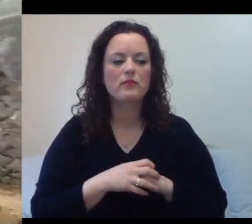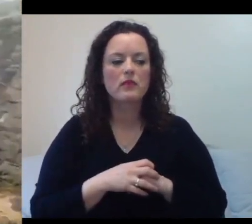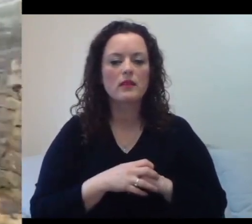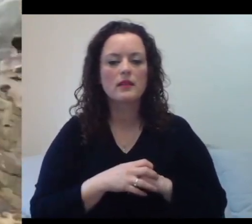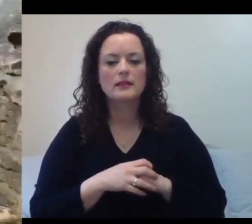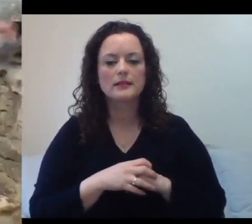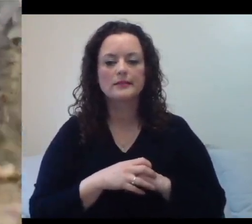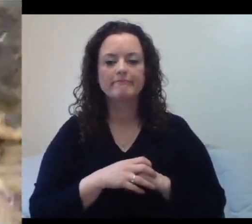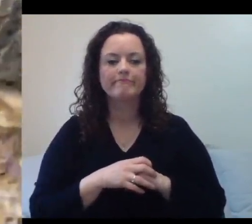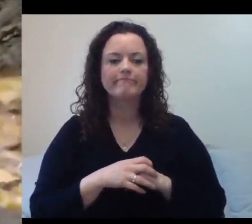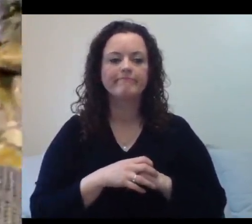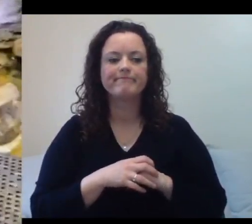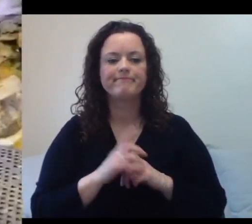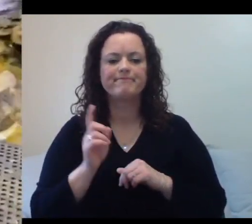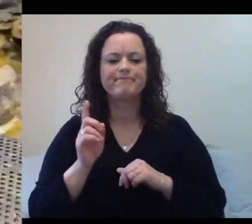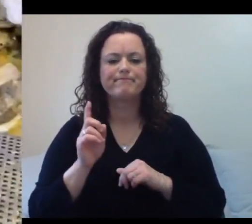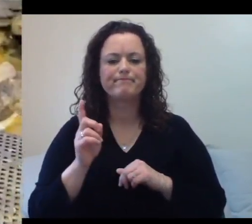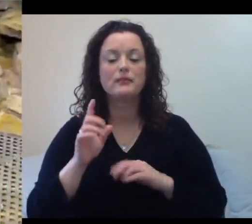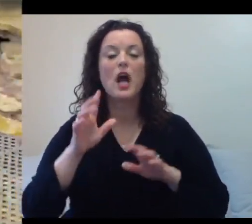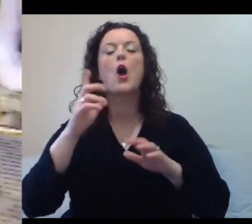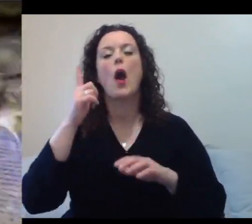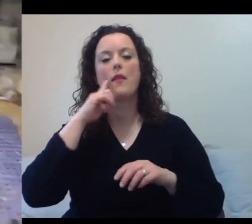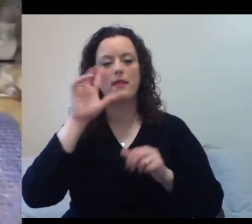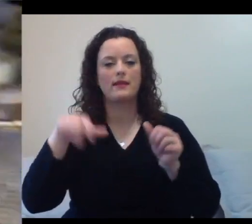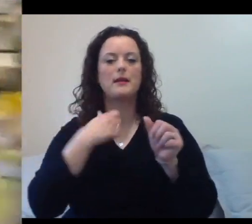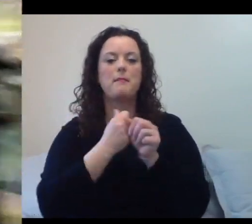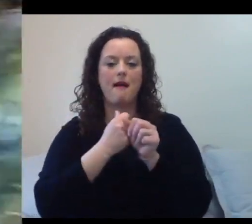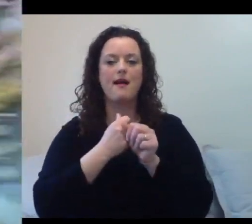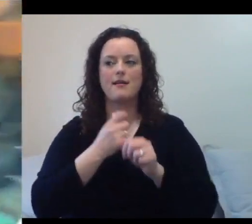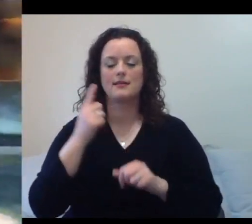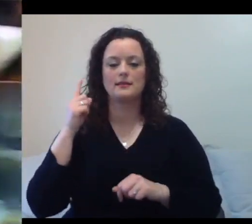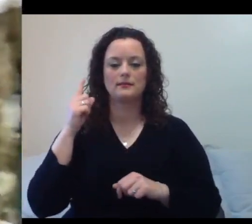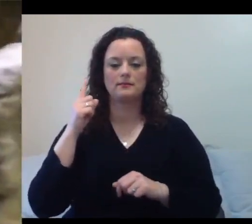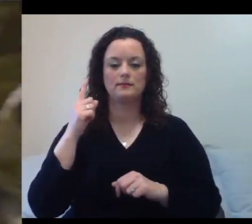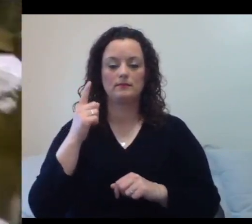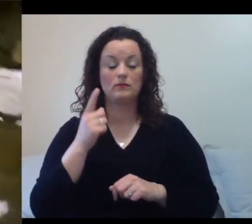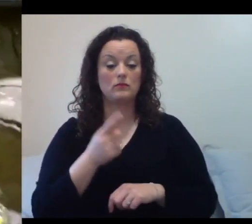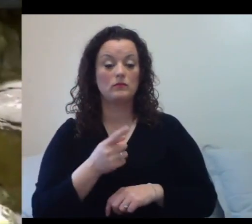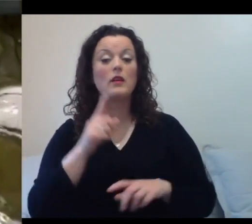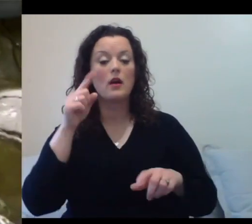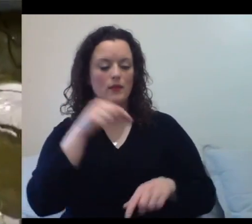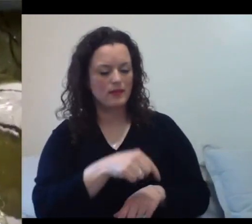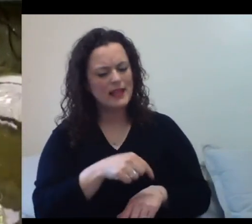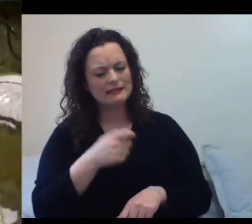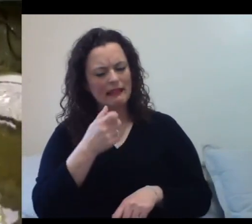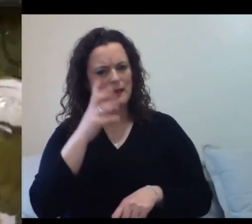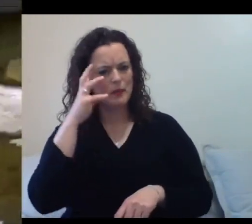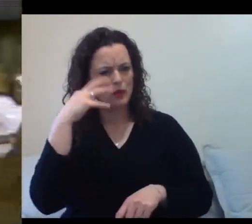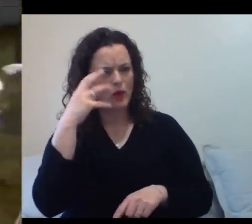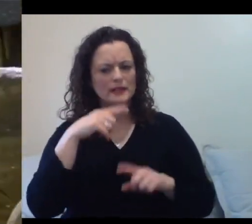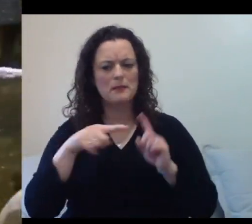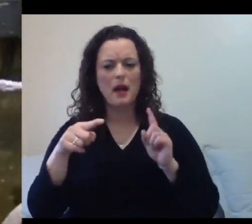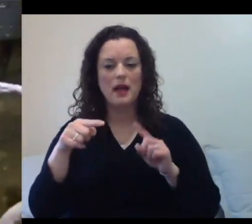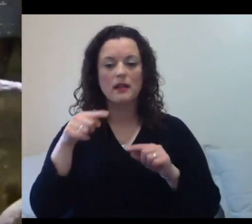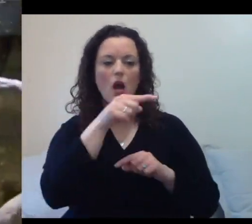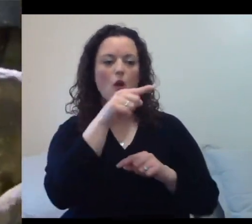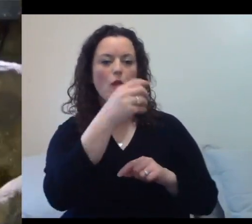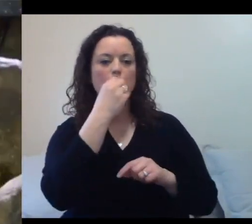Actually, Anthony, might be behind us. One of our rock hoppers. This guy's pretty crazy, but the guy at the food plate. So, we do have a food station over there.